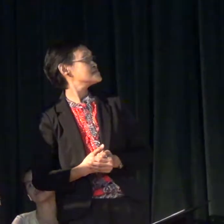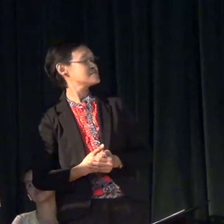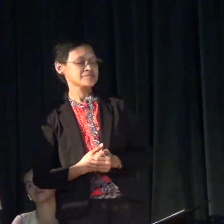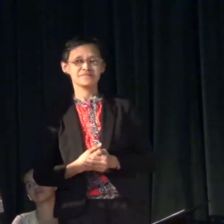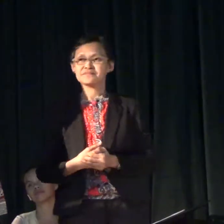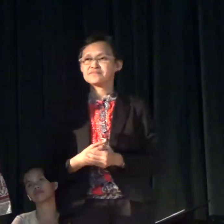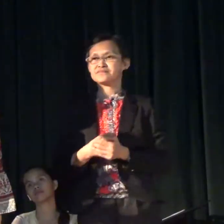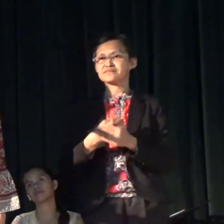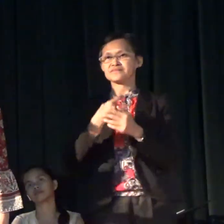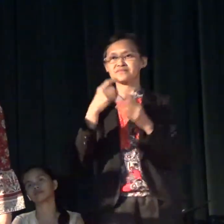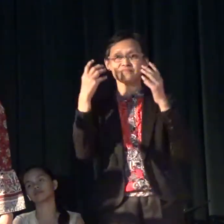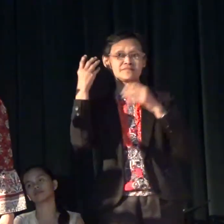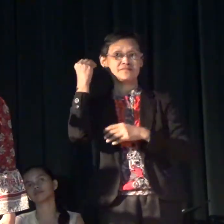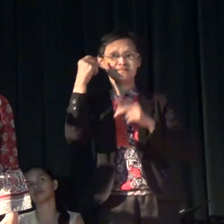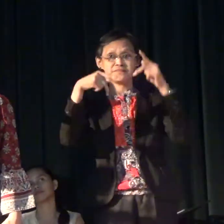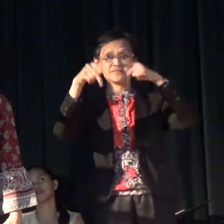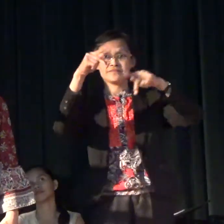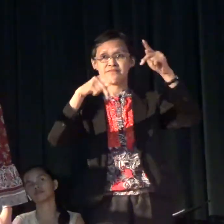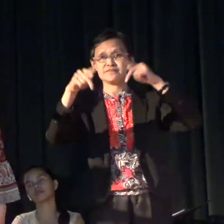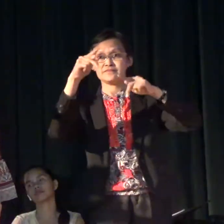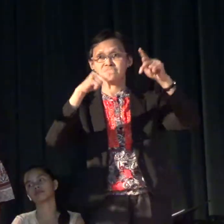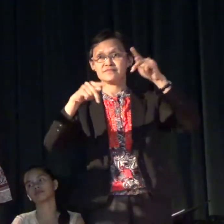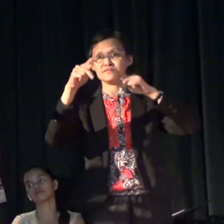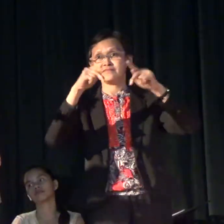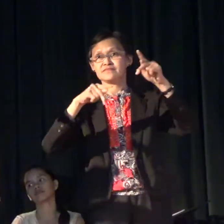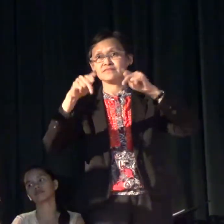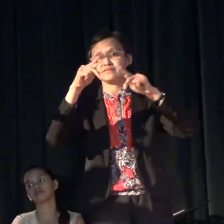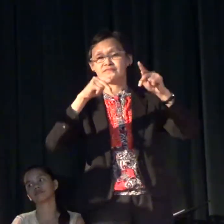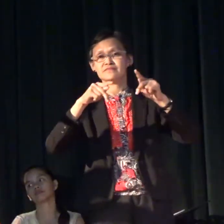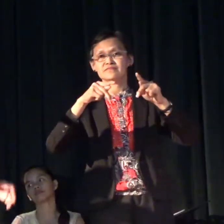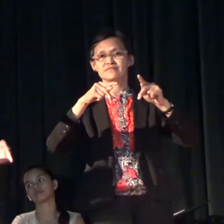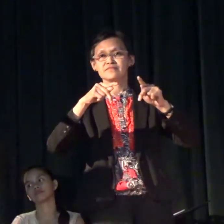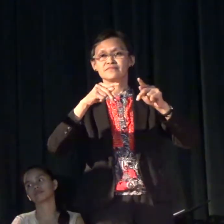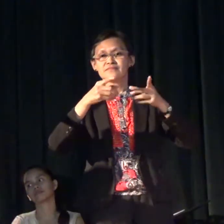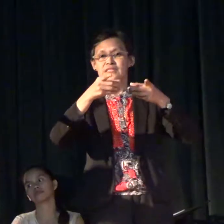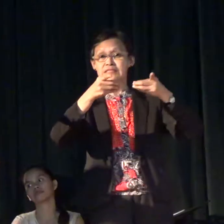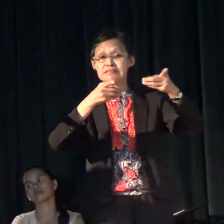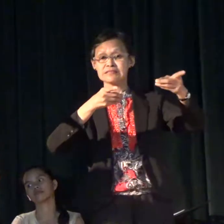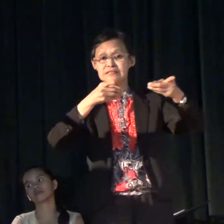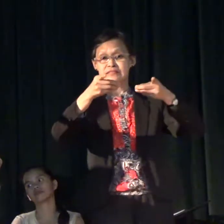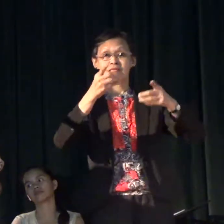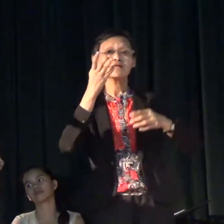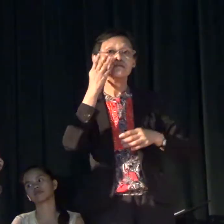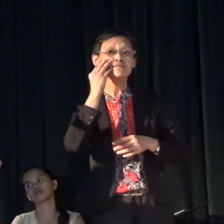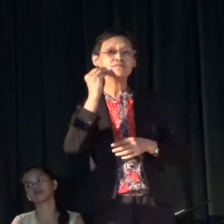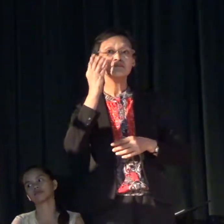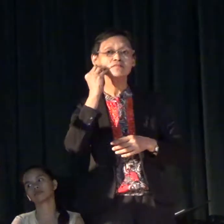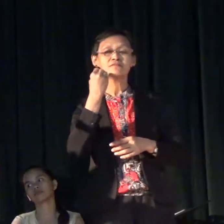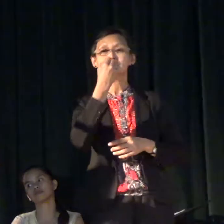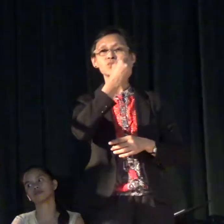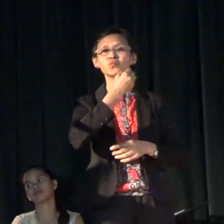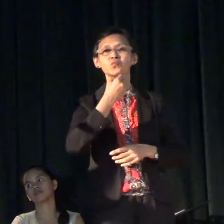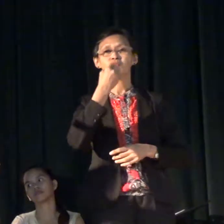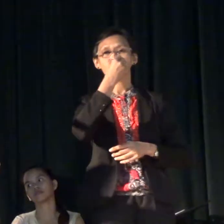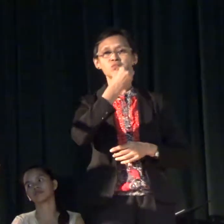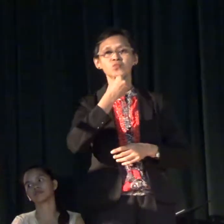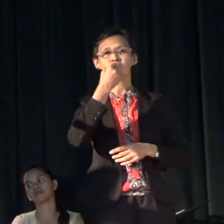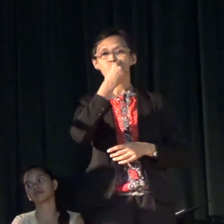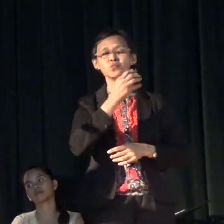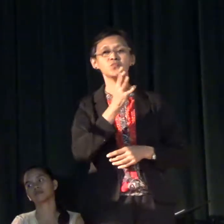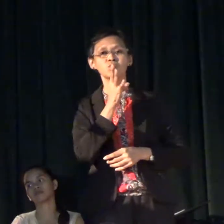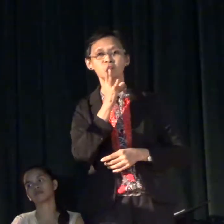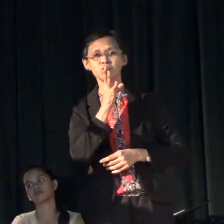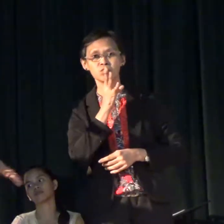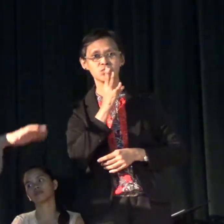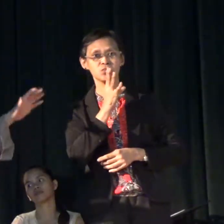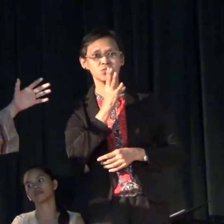for hearing people, we describe our experiences orally. Diba?